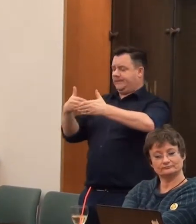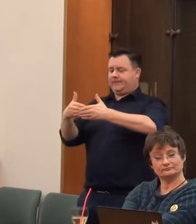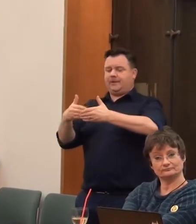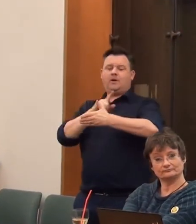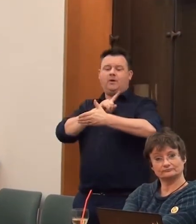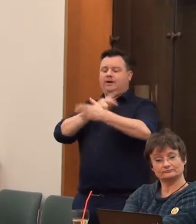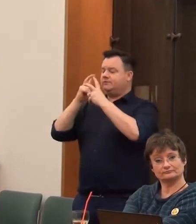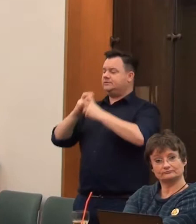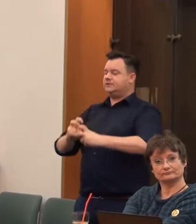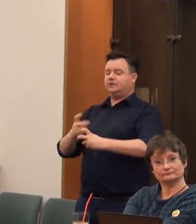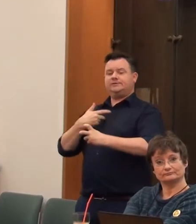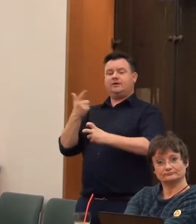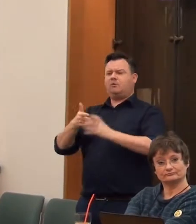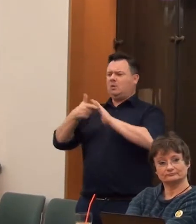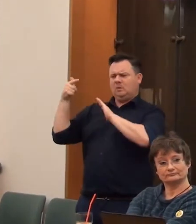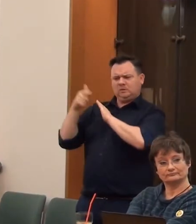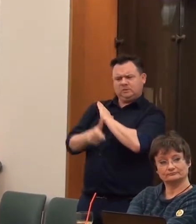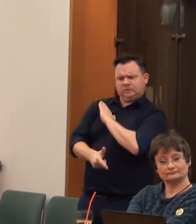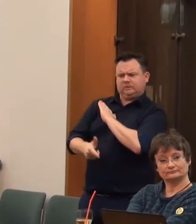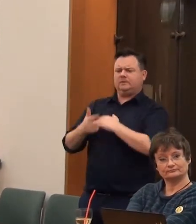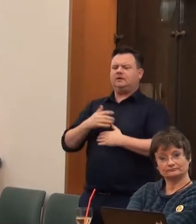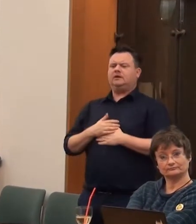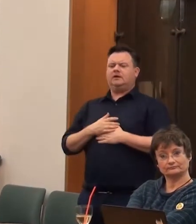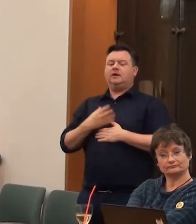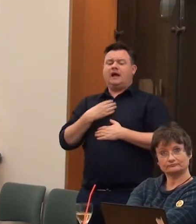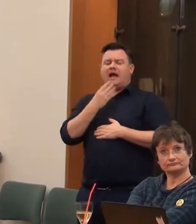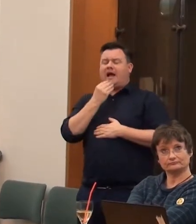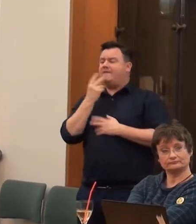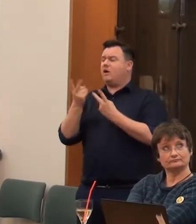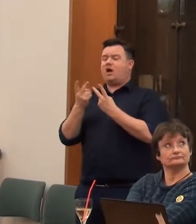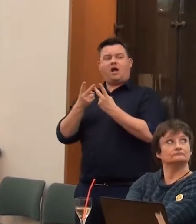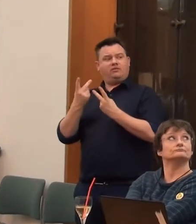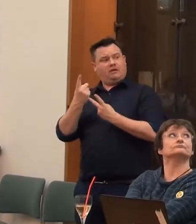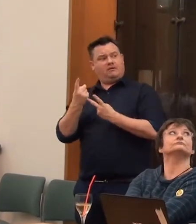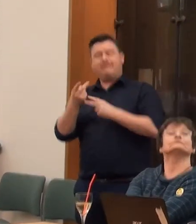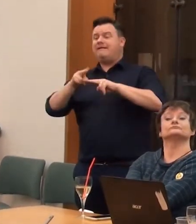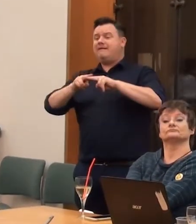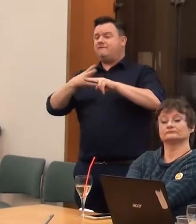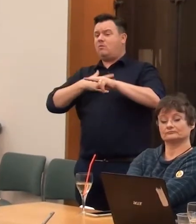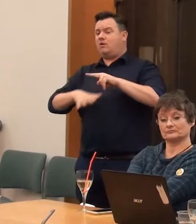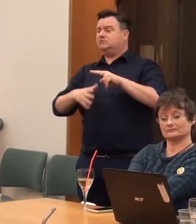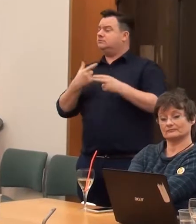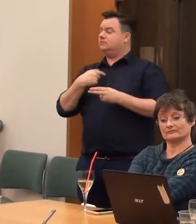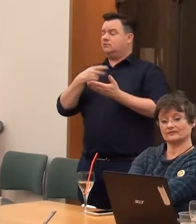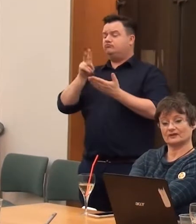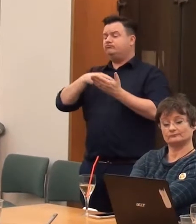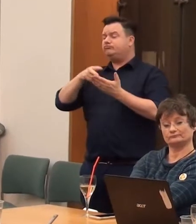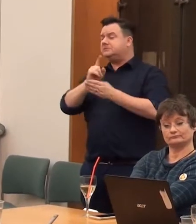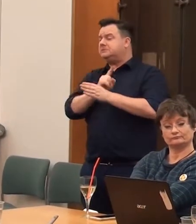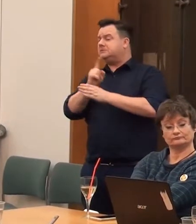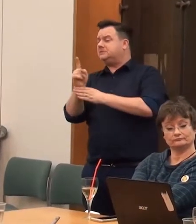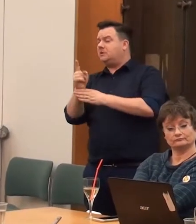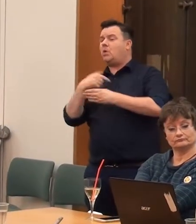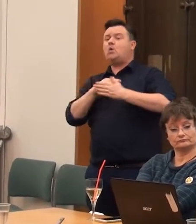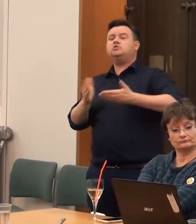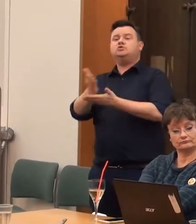this. It's quite comprehensive and I would urge people to use it. There are some spare ones on the table if you can put it to good use with your